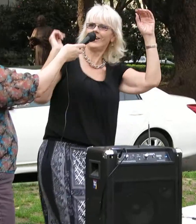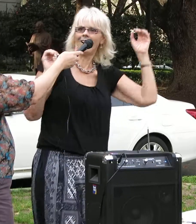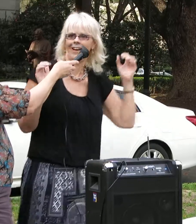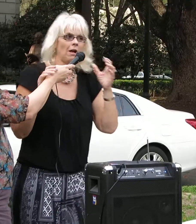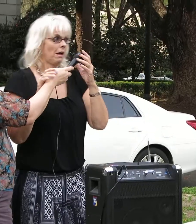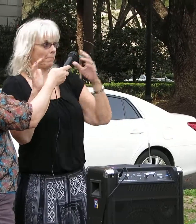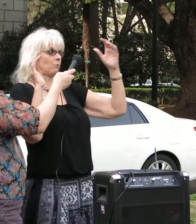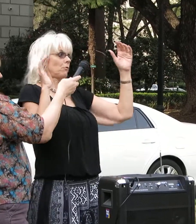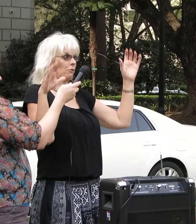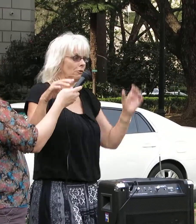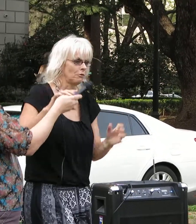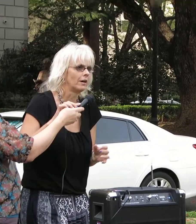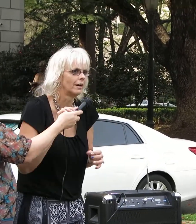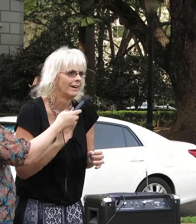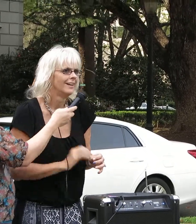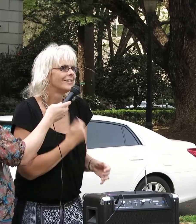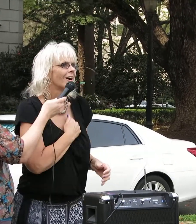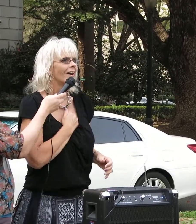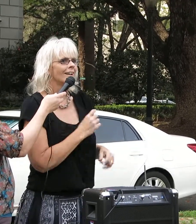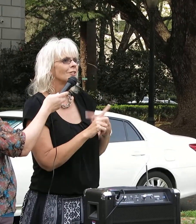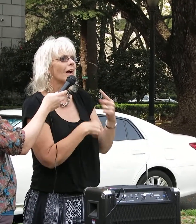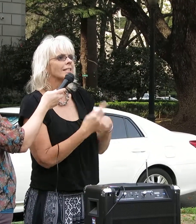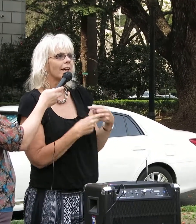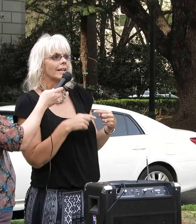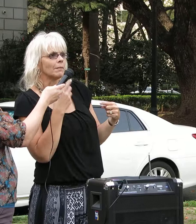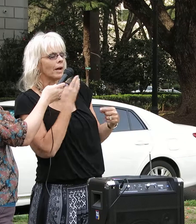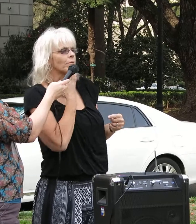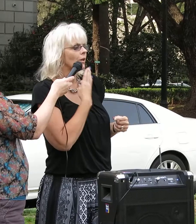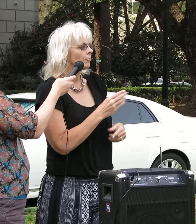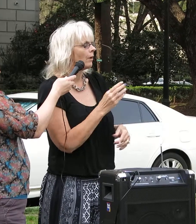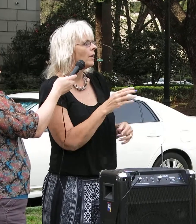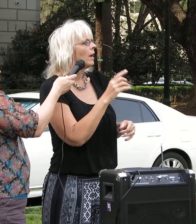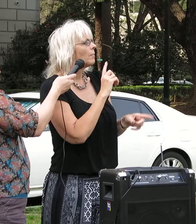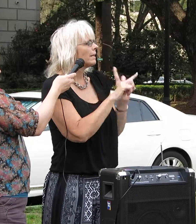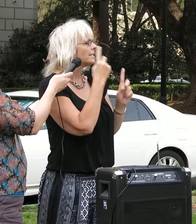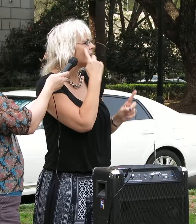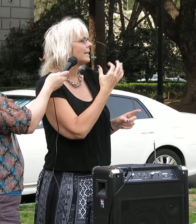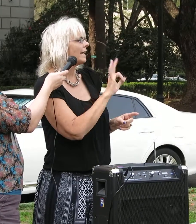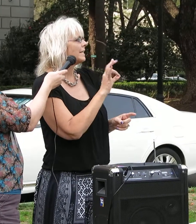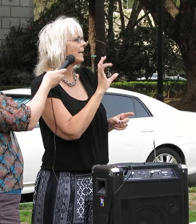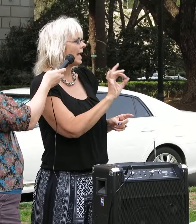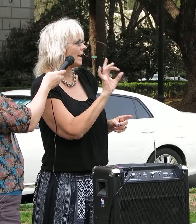Sorry. I'm like, woo-hoo! Sorry. Trying to sign and get a microphone in your mouth. But I just think in 1988,